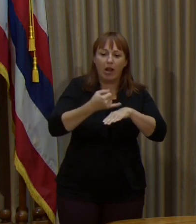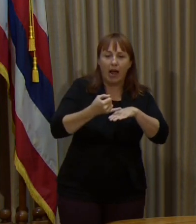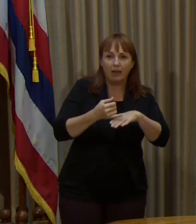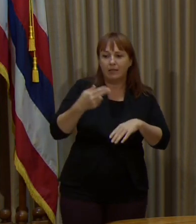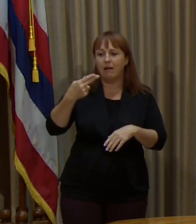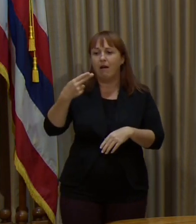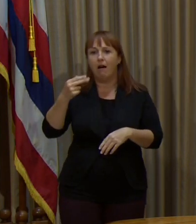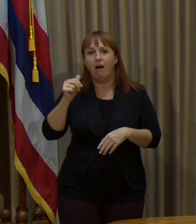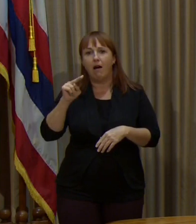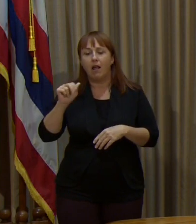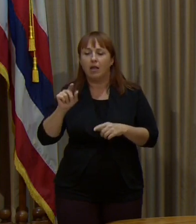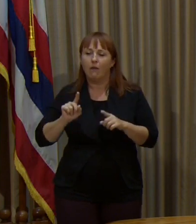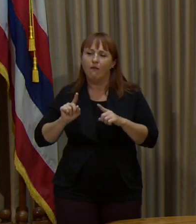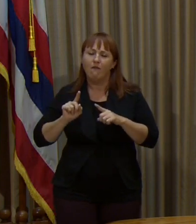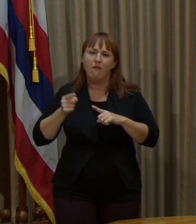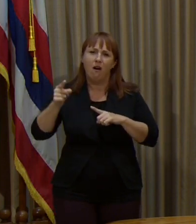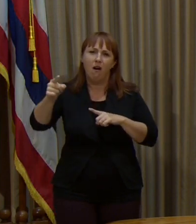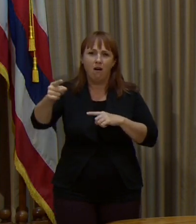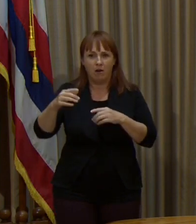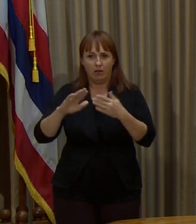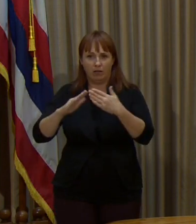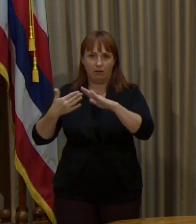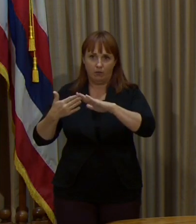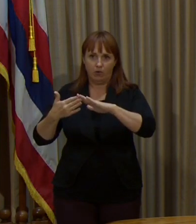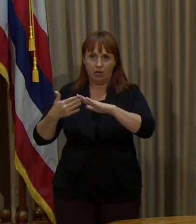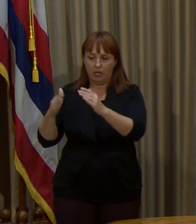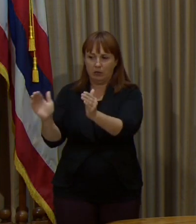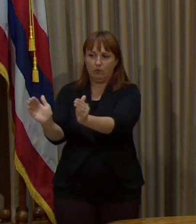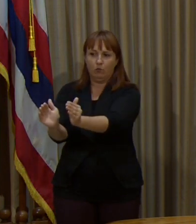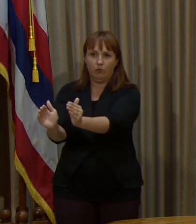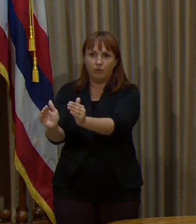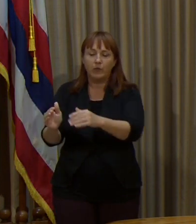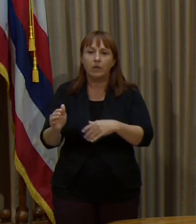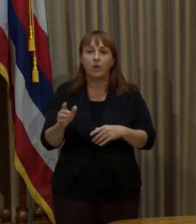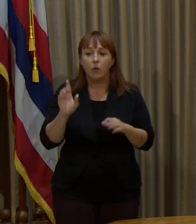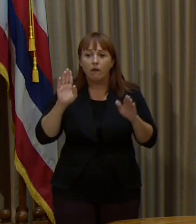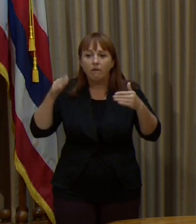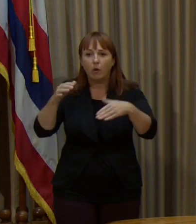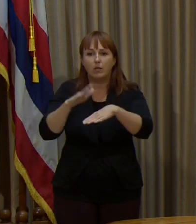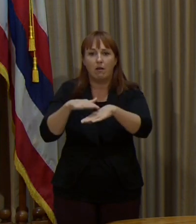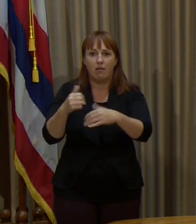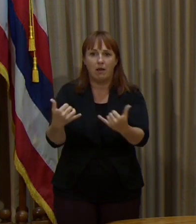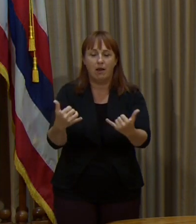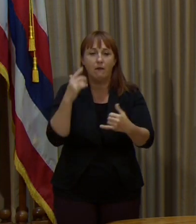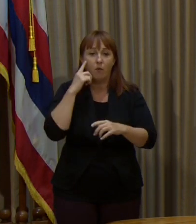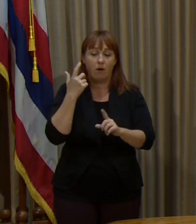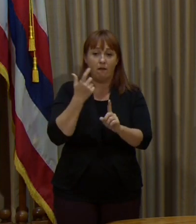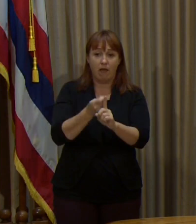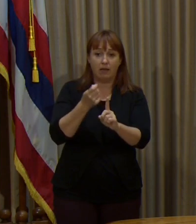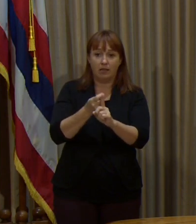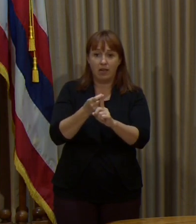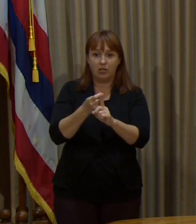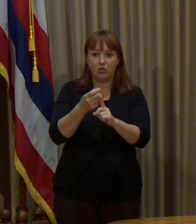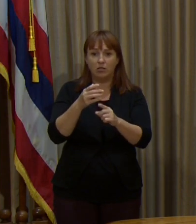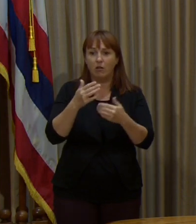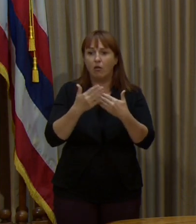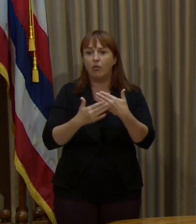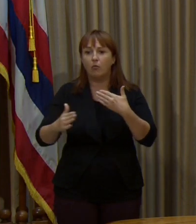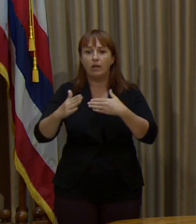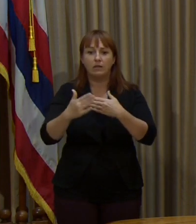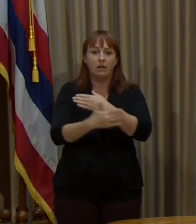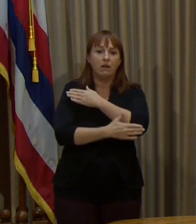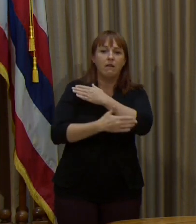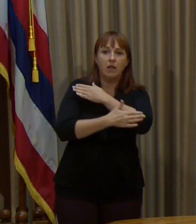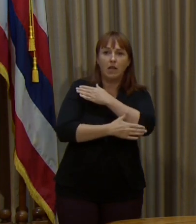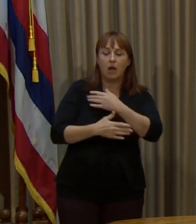Hana is a remote community, and so that's what we're working on, and as far as vaccinations are concerned, the rest of the county is on par